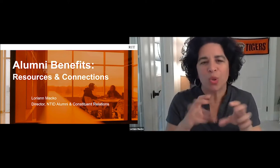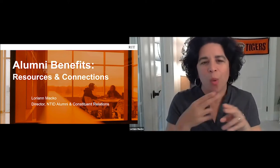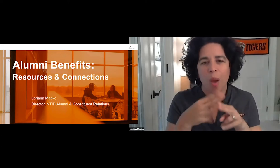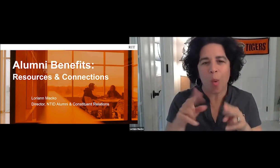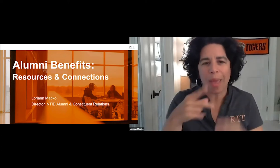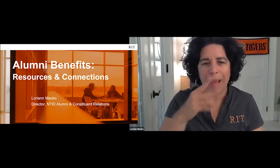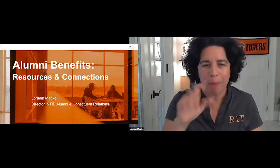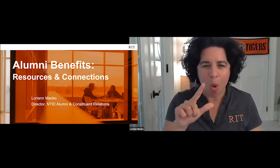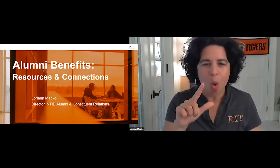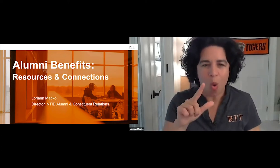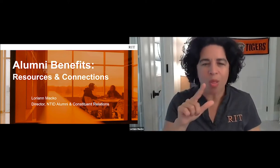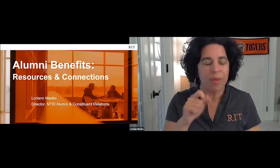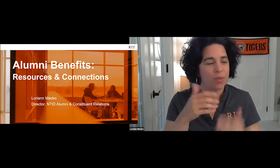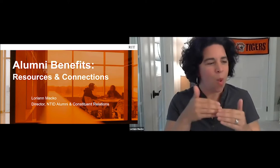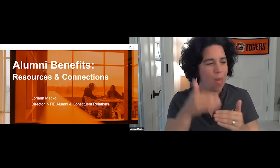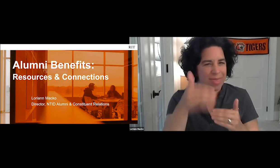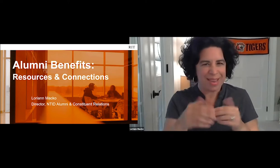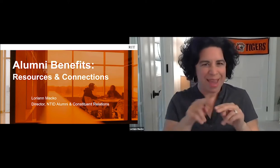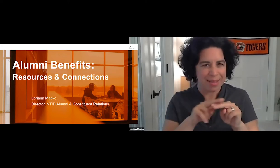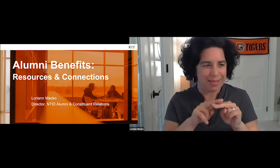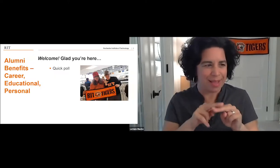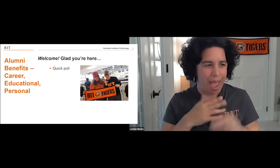To start, I do want to do a quick poll.